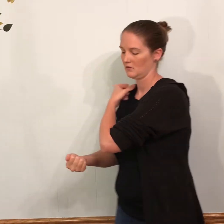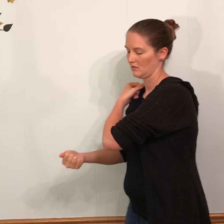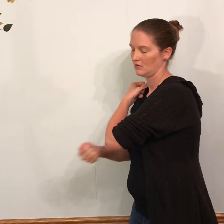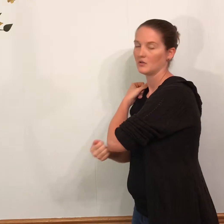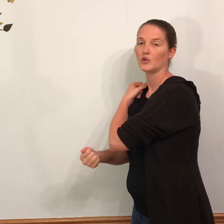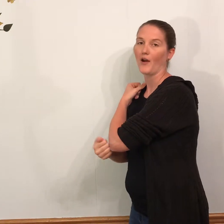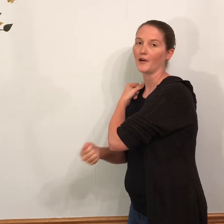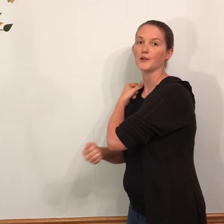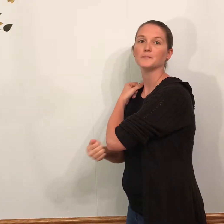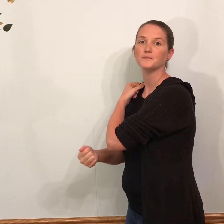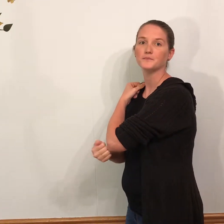Cracker.